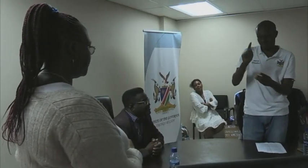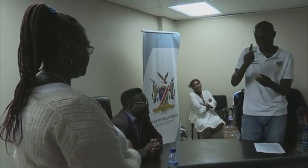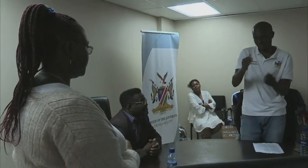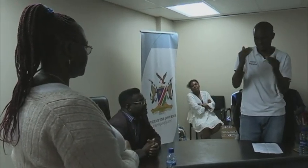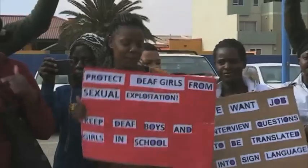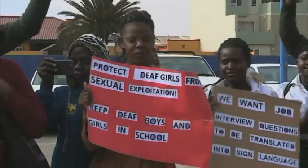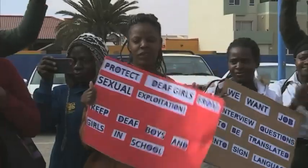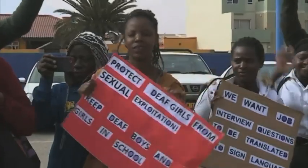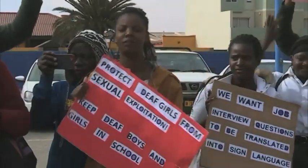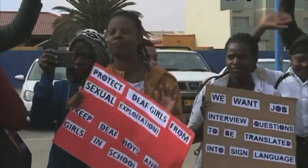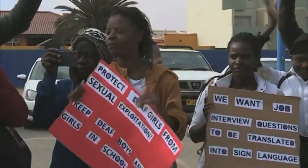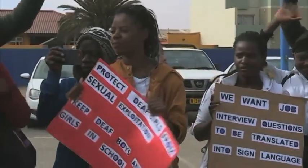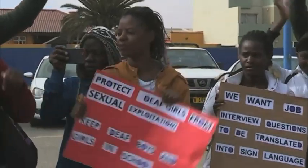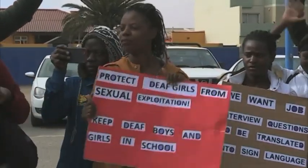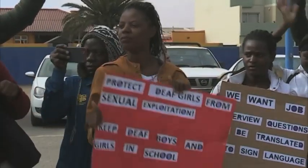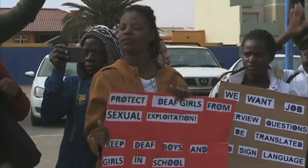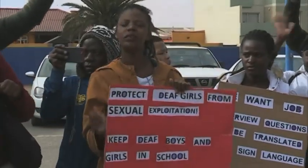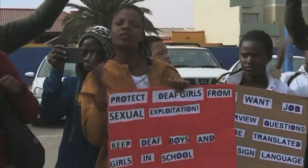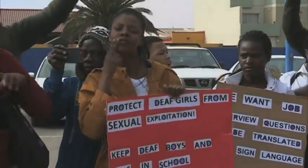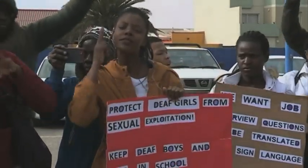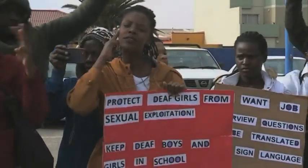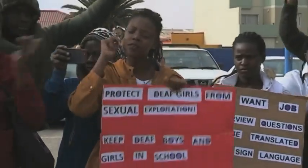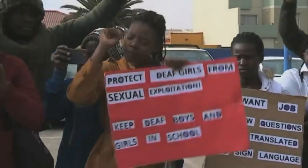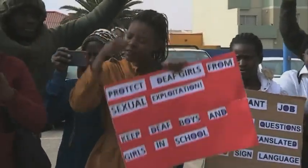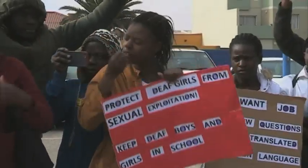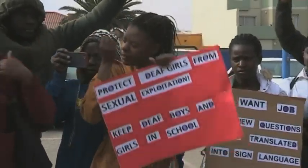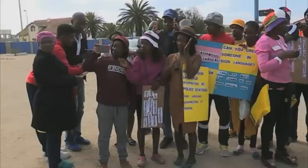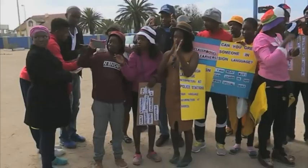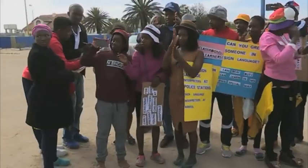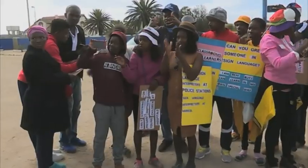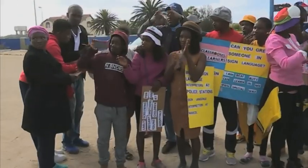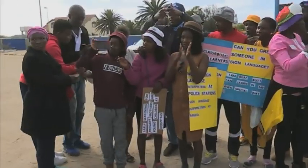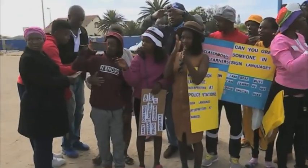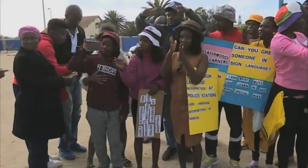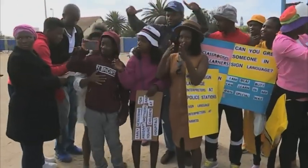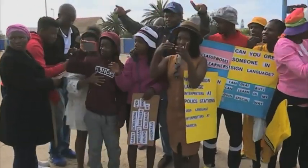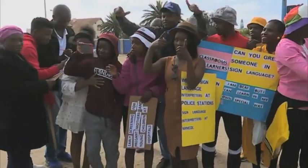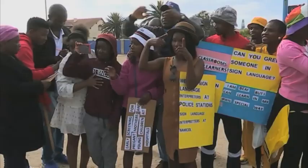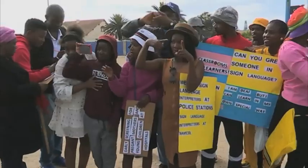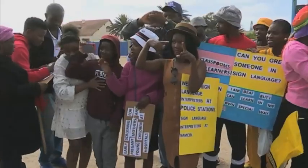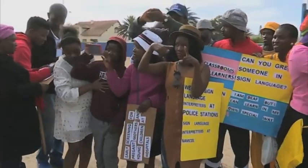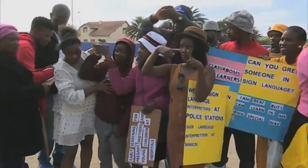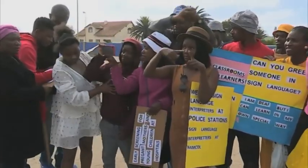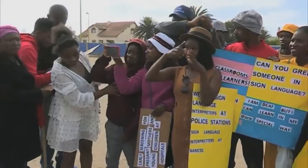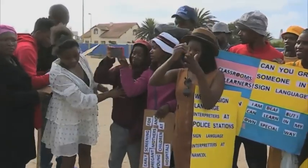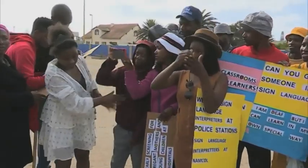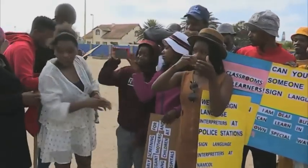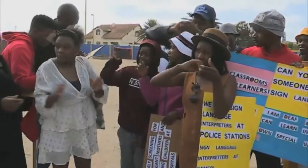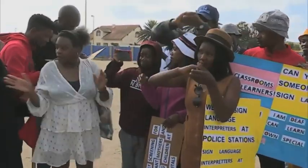The deaf community took its plight to the Education Directorate and the Office of the Governor. The community further expressed